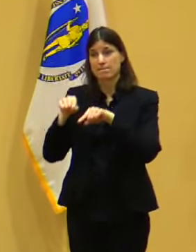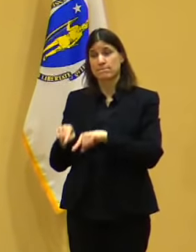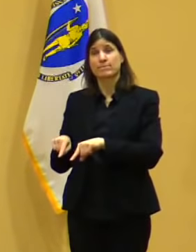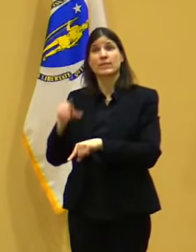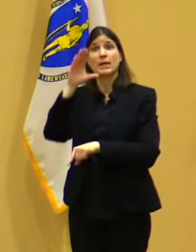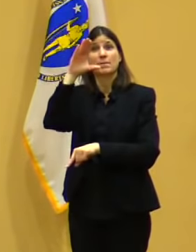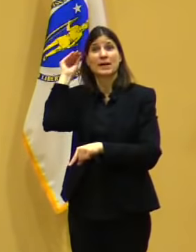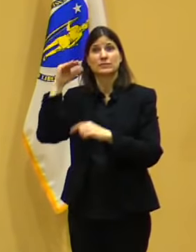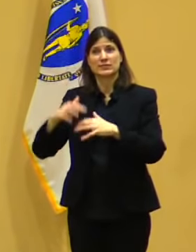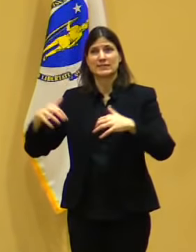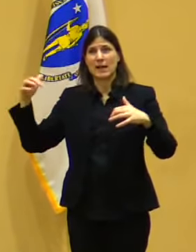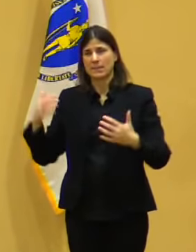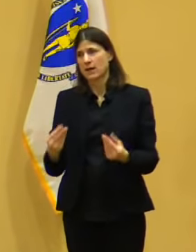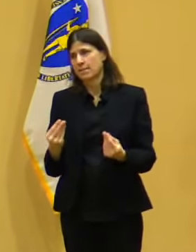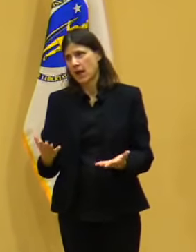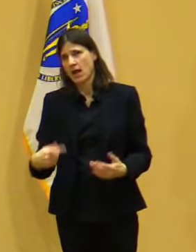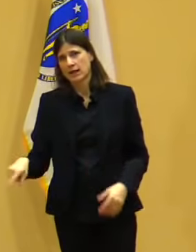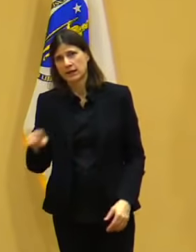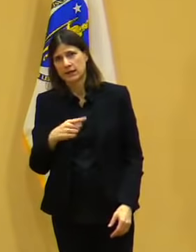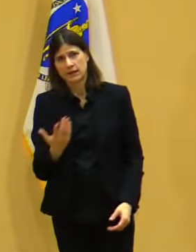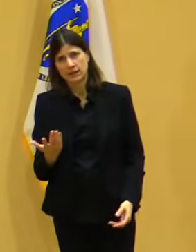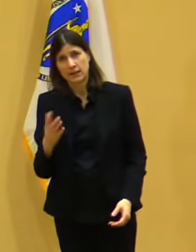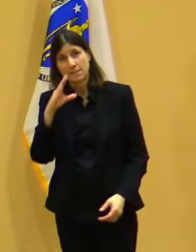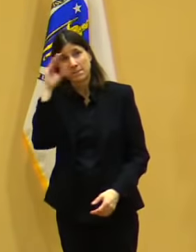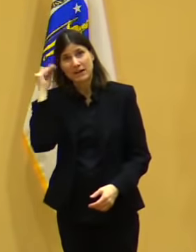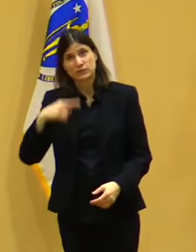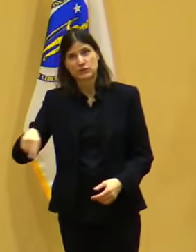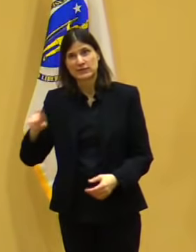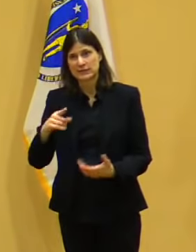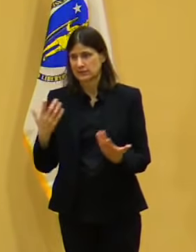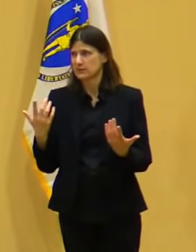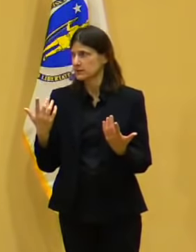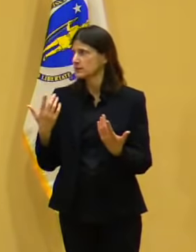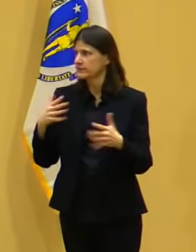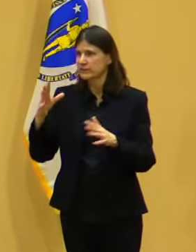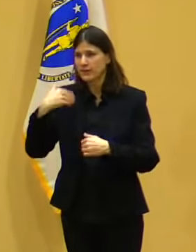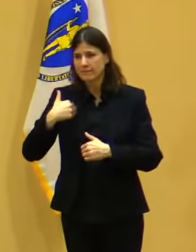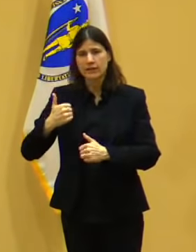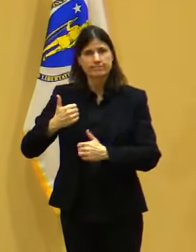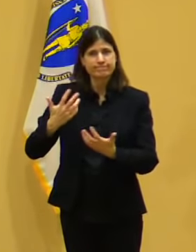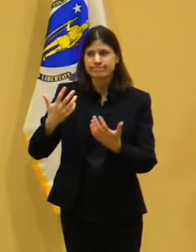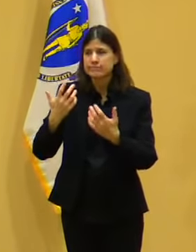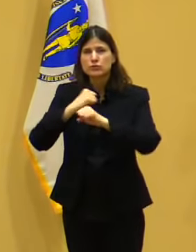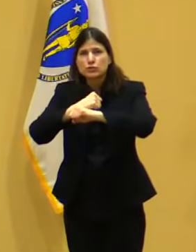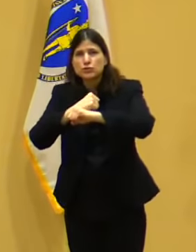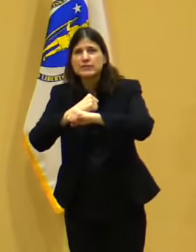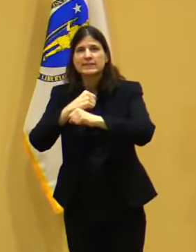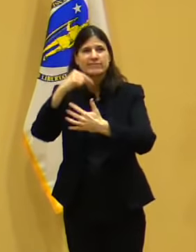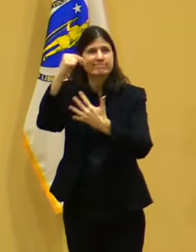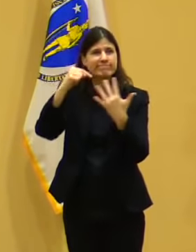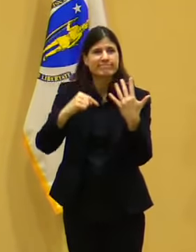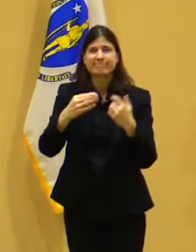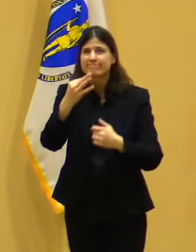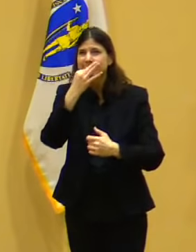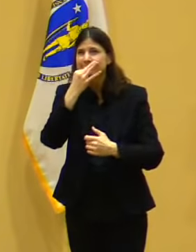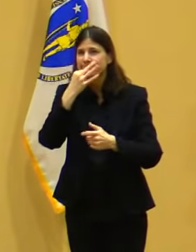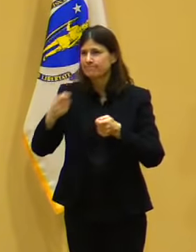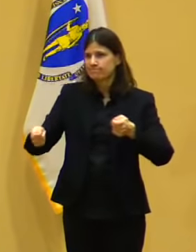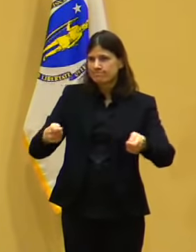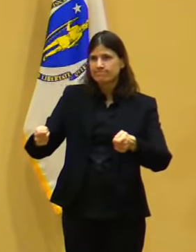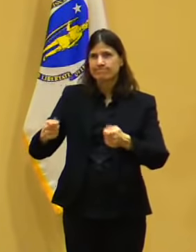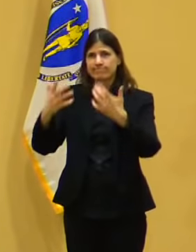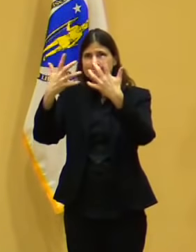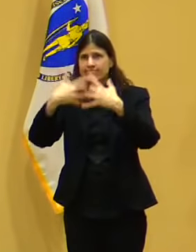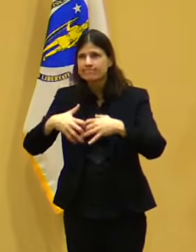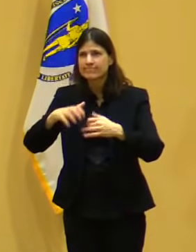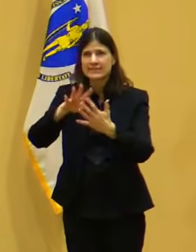they're among the very best crowd management and sort of logistical operators we have here in the Commonwealth because of the nature of what goes on there.